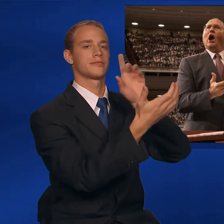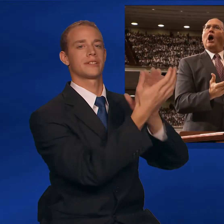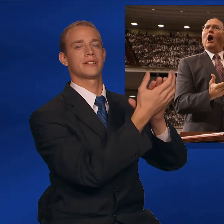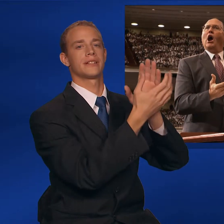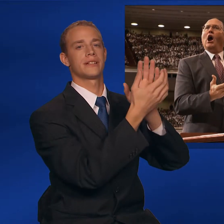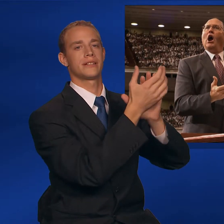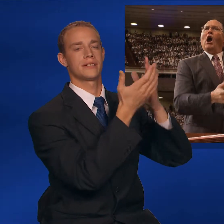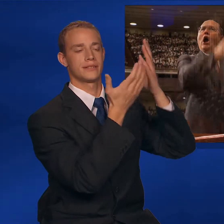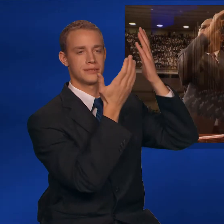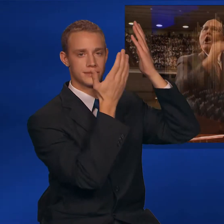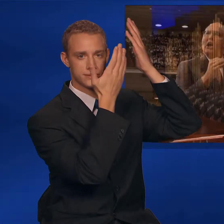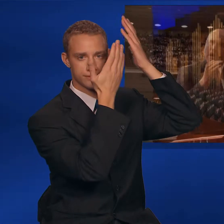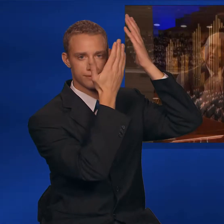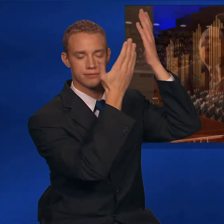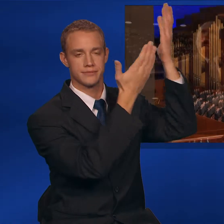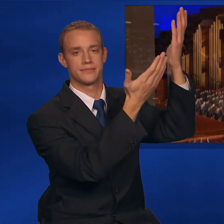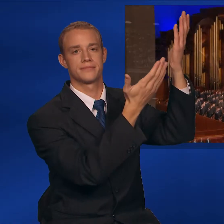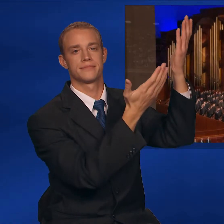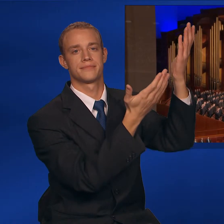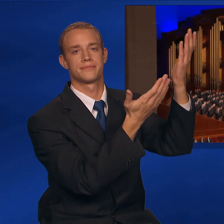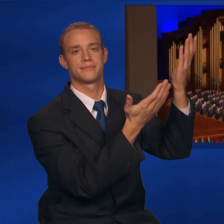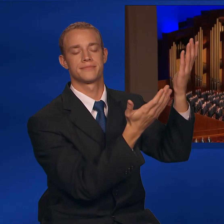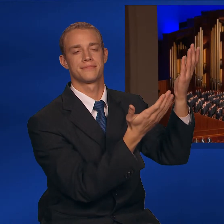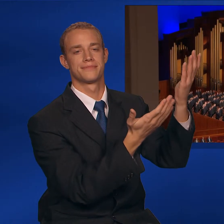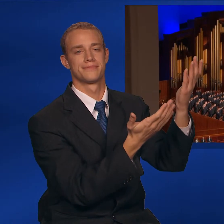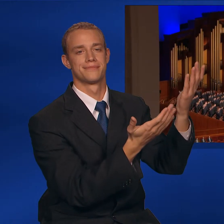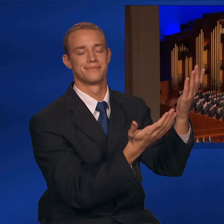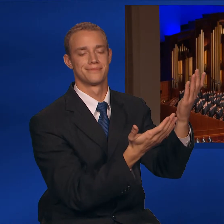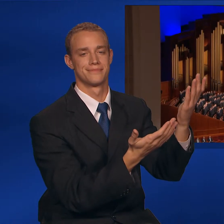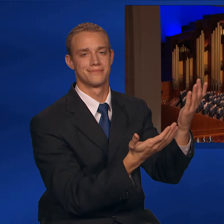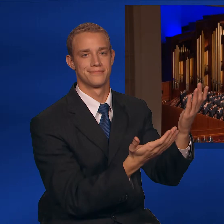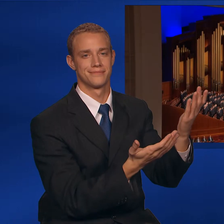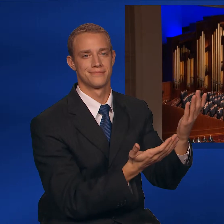almighty, raise Him. Amen.